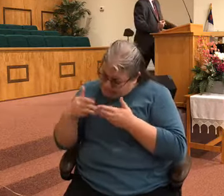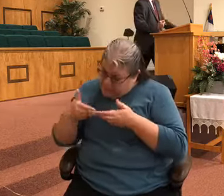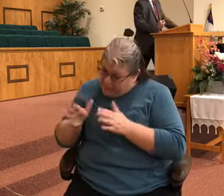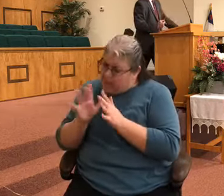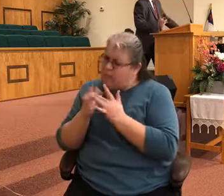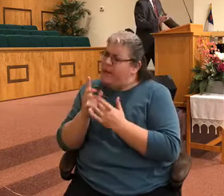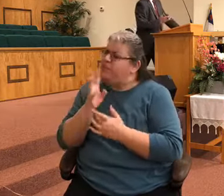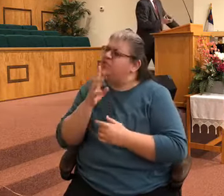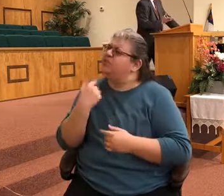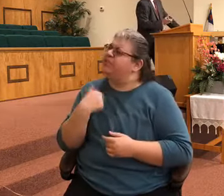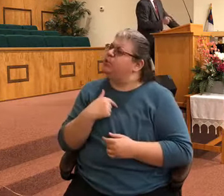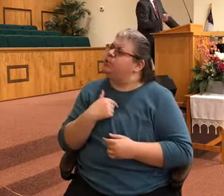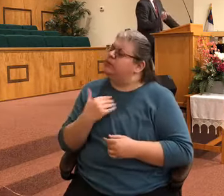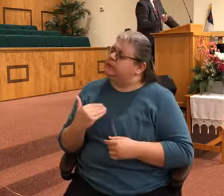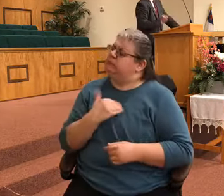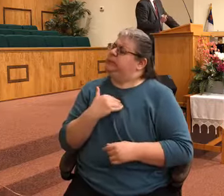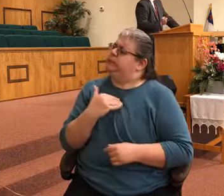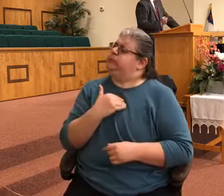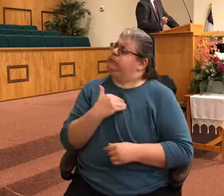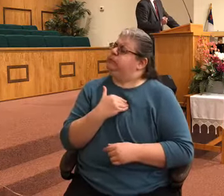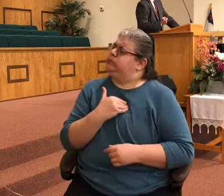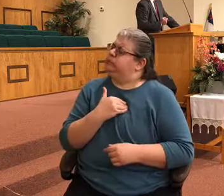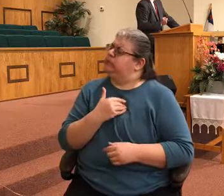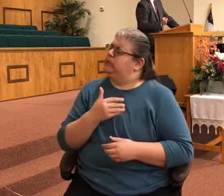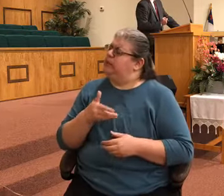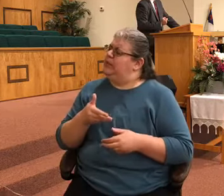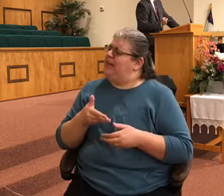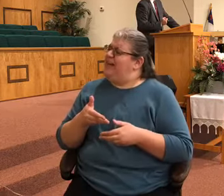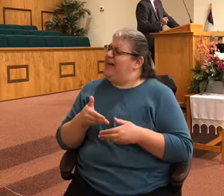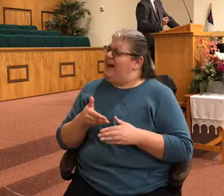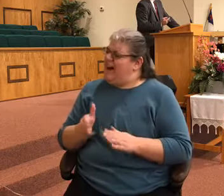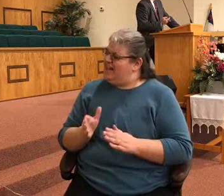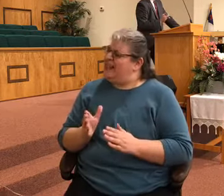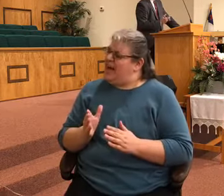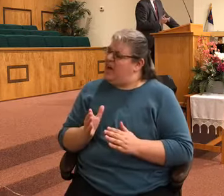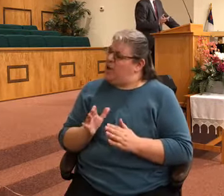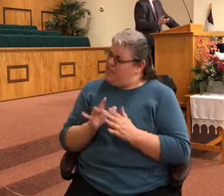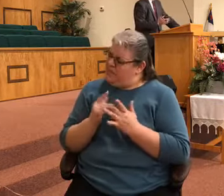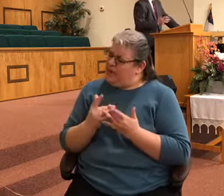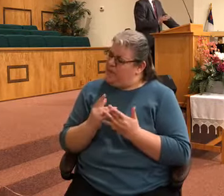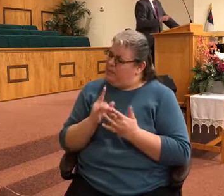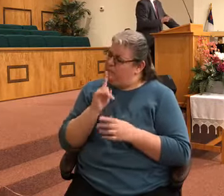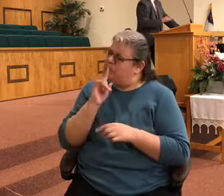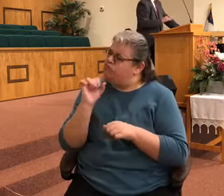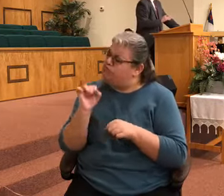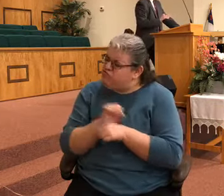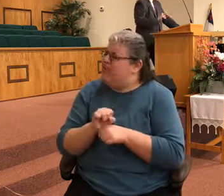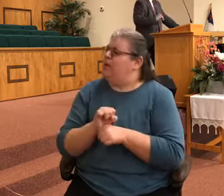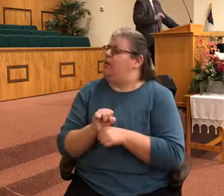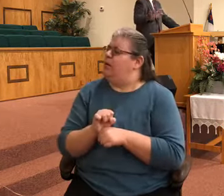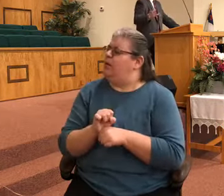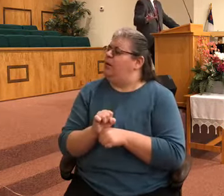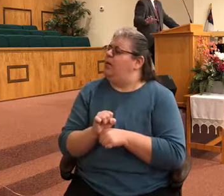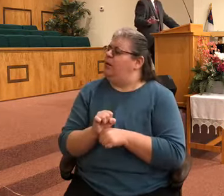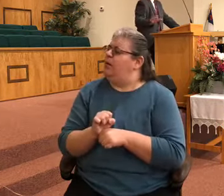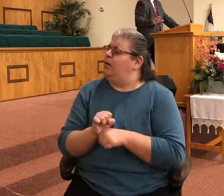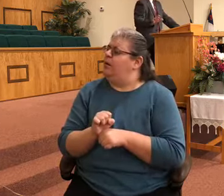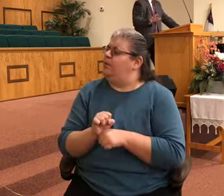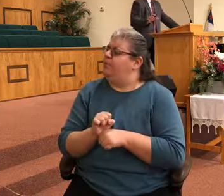and allow your word to be real to us and allow ourselves to unplug all the distractions